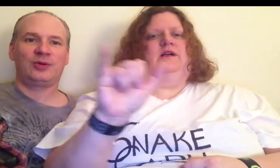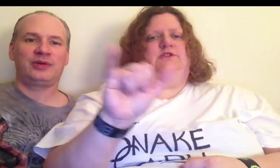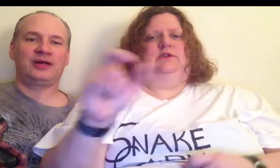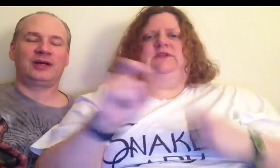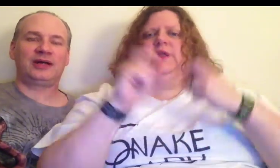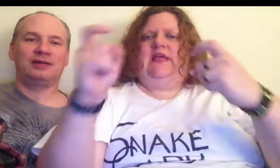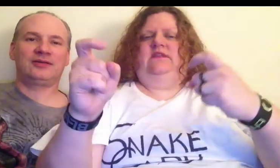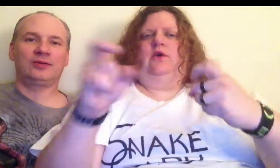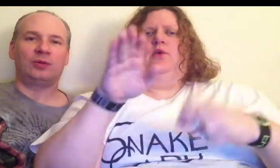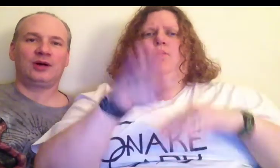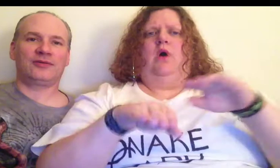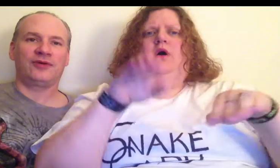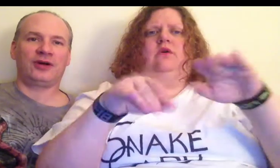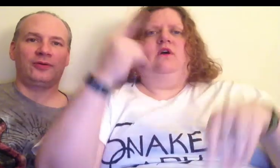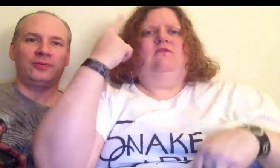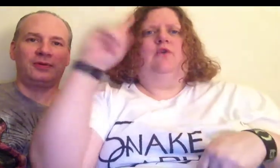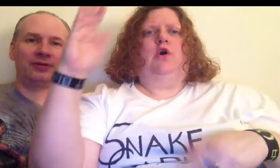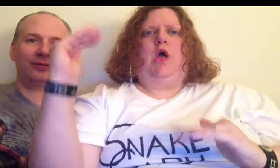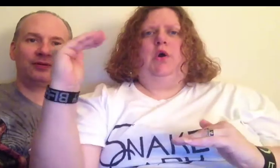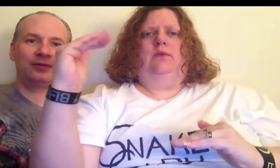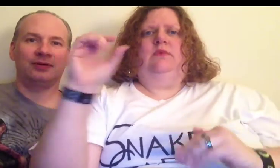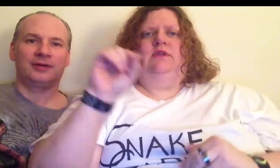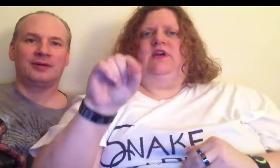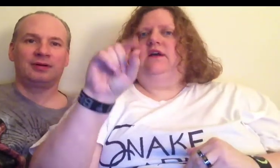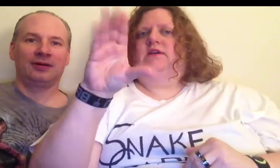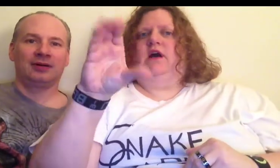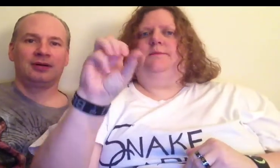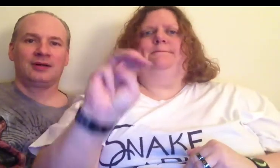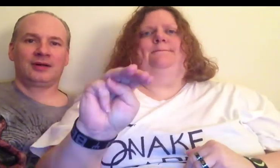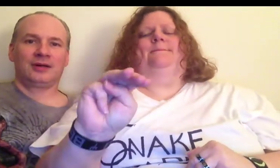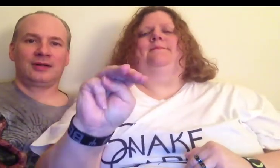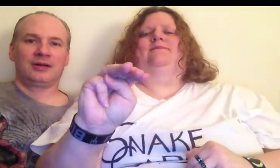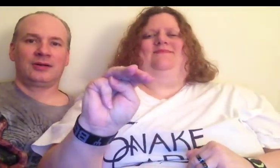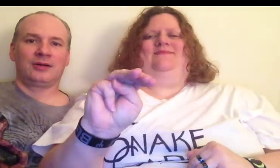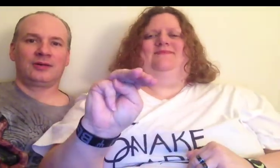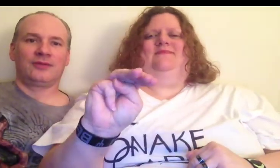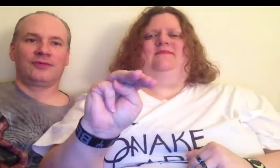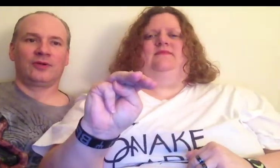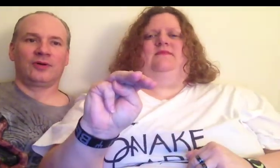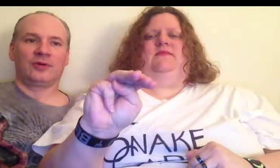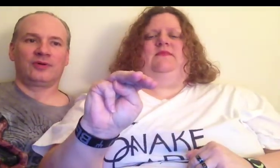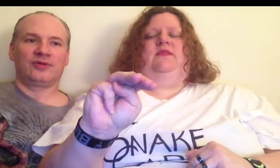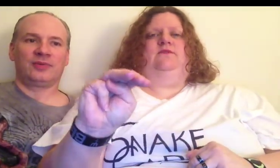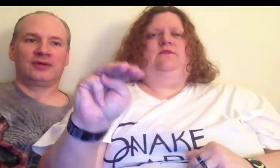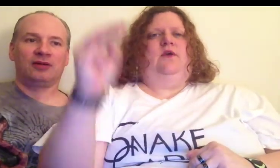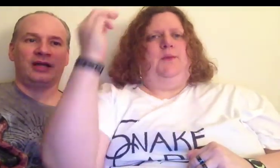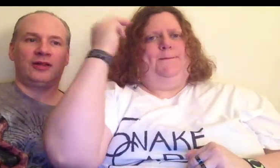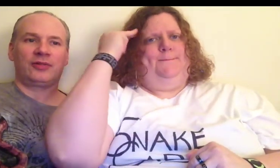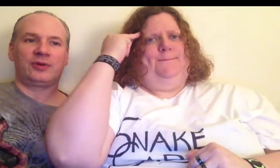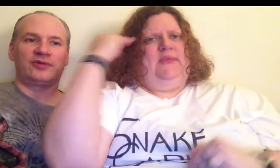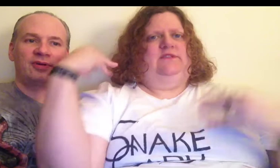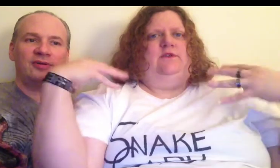will be donating to walkforhope.com, which is mental health research.